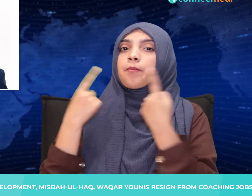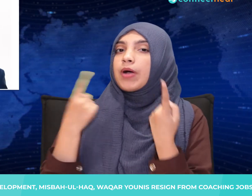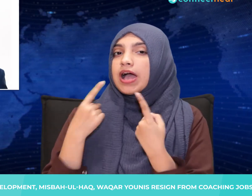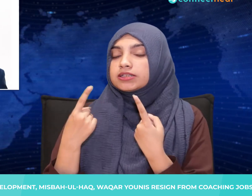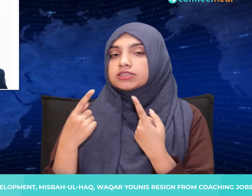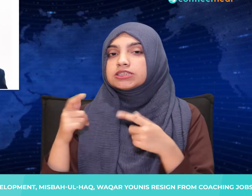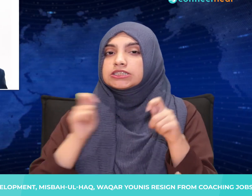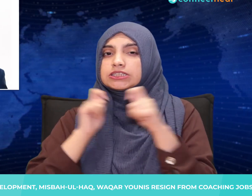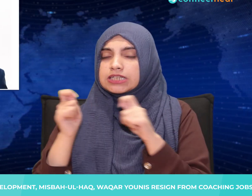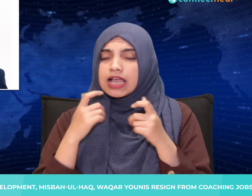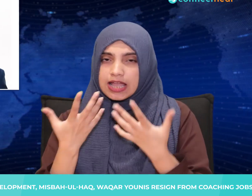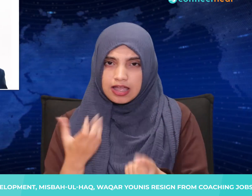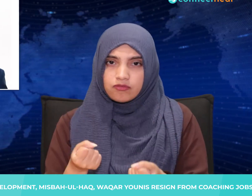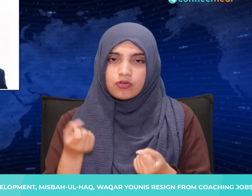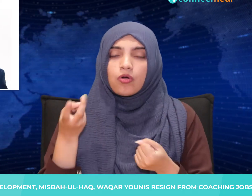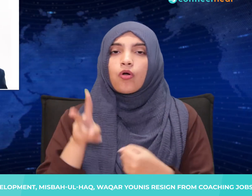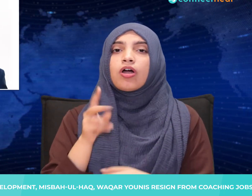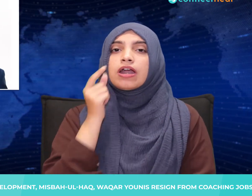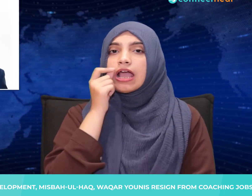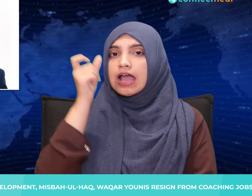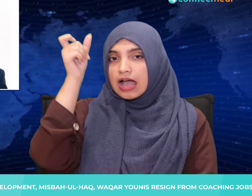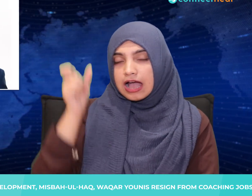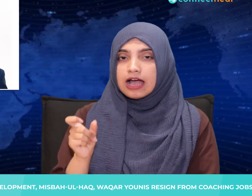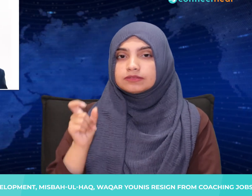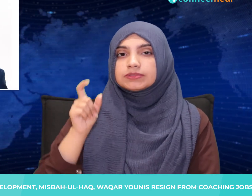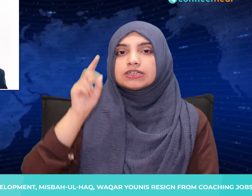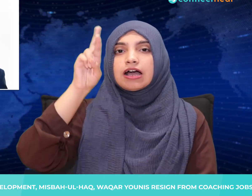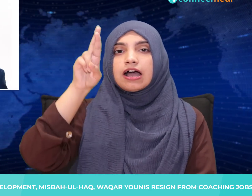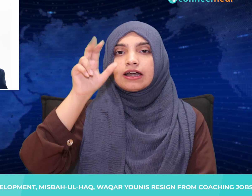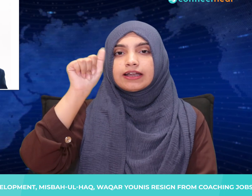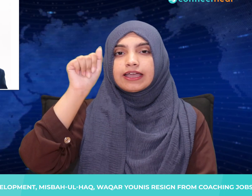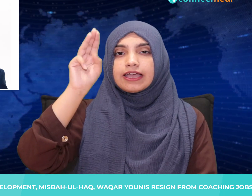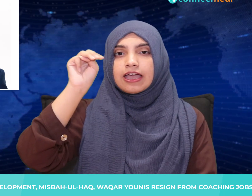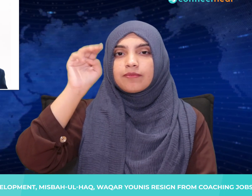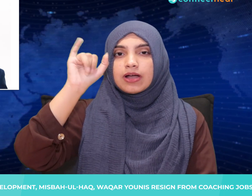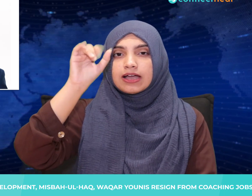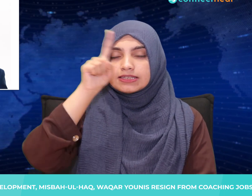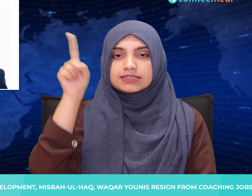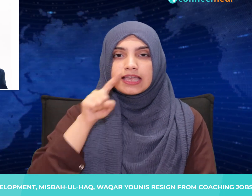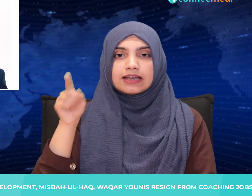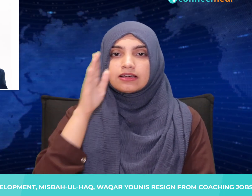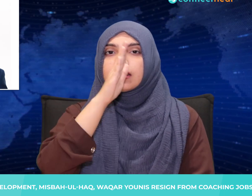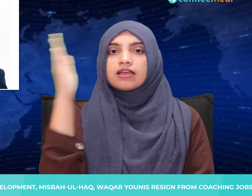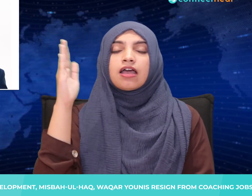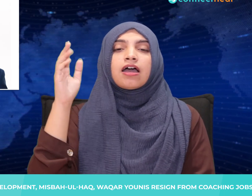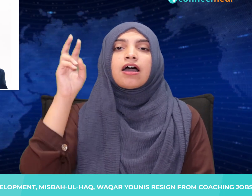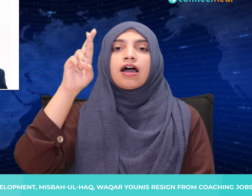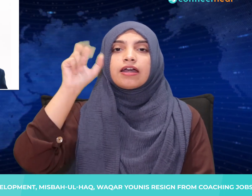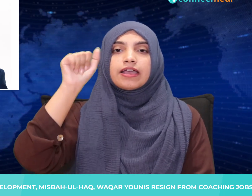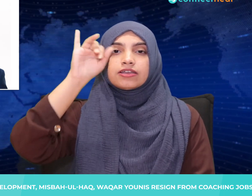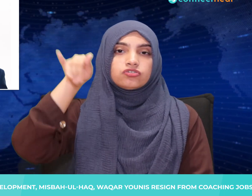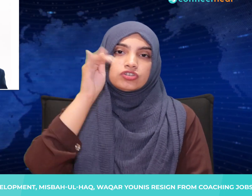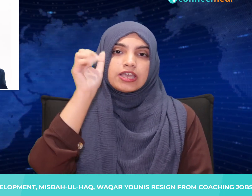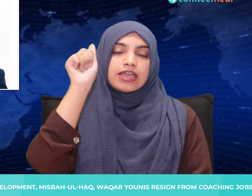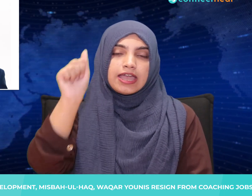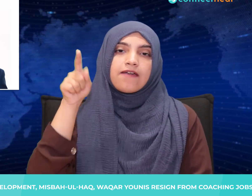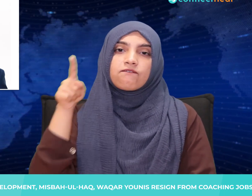Ramiz Raja as the next chairman of the cricket board.